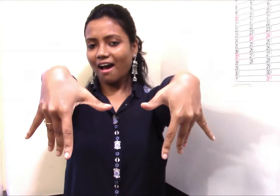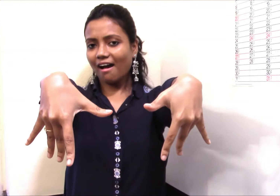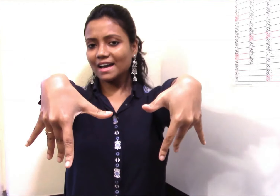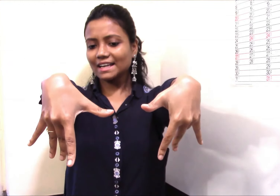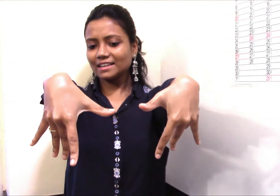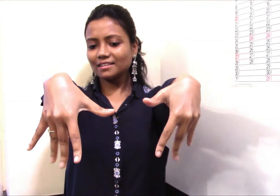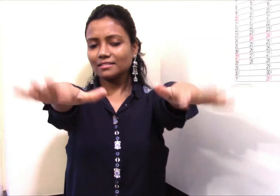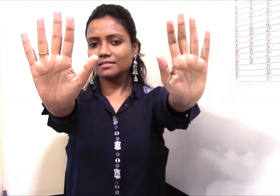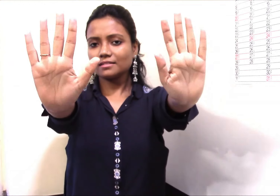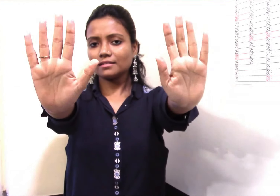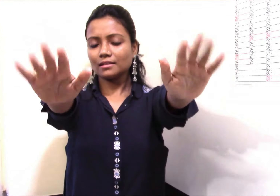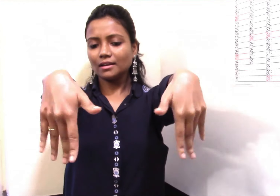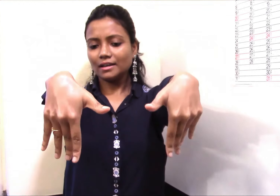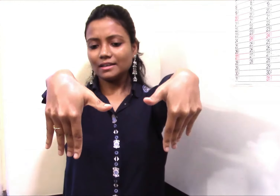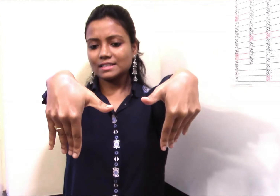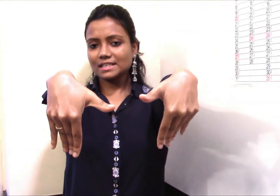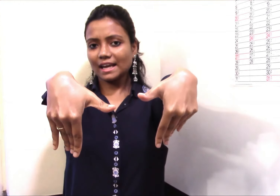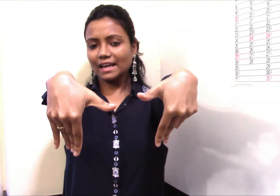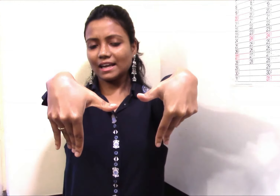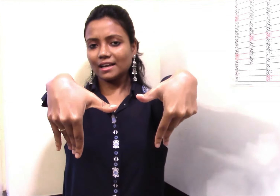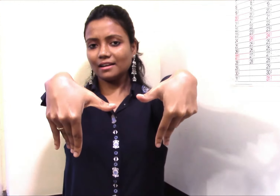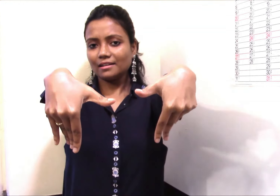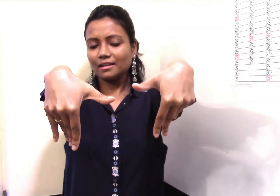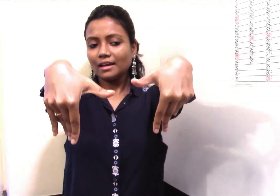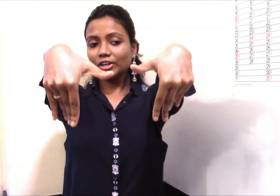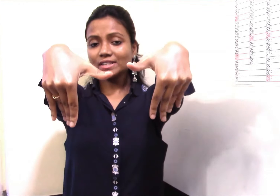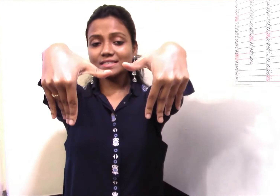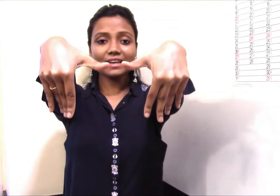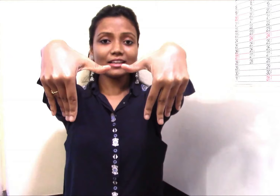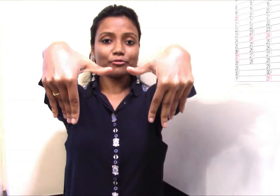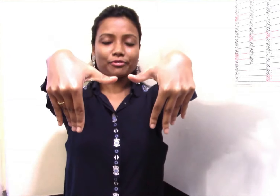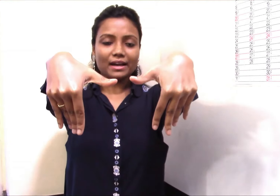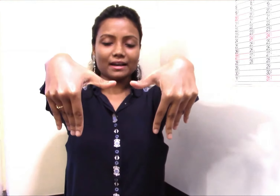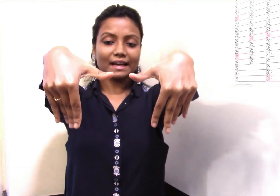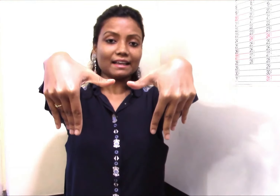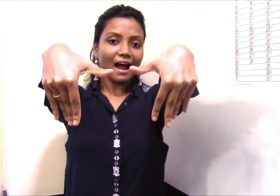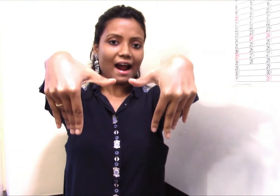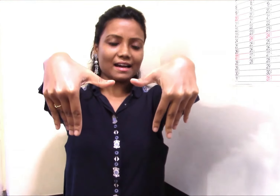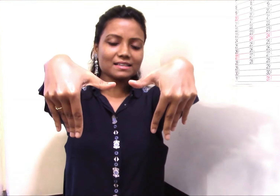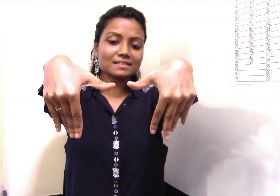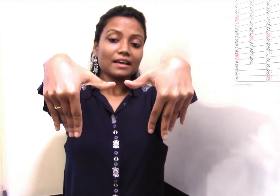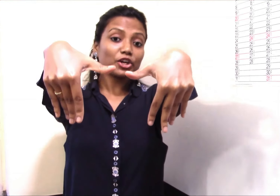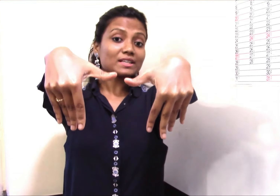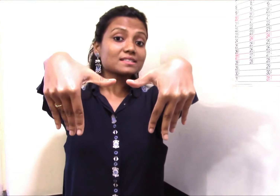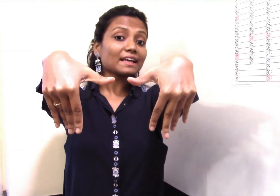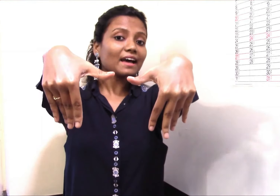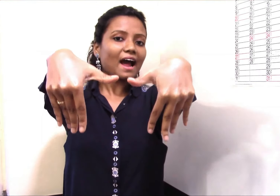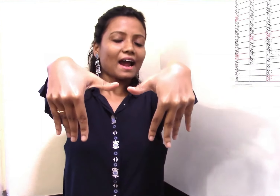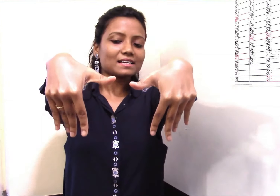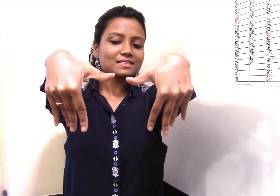nine, ten. You can see in the hands, you can see in the hands,